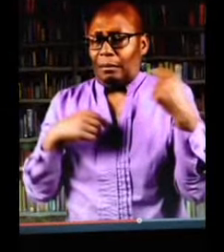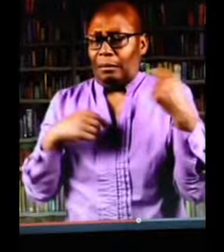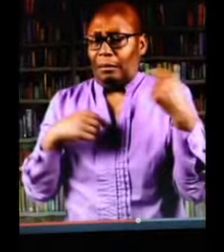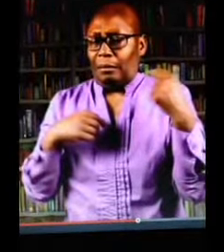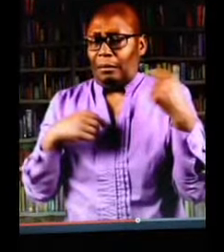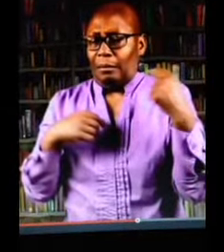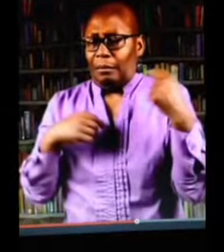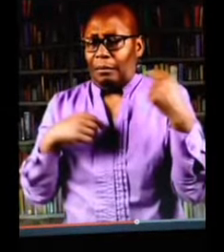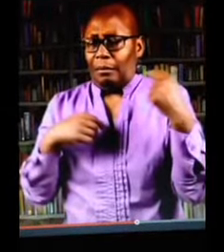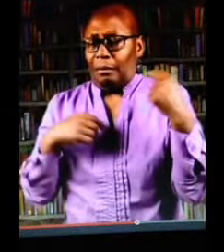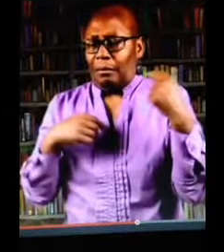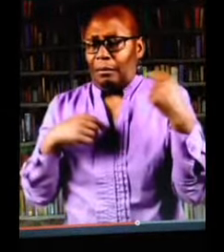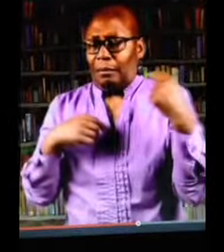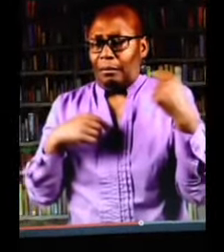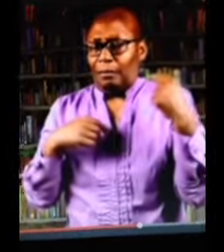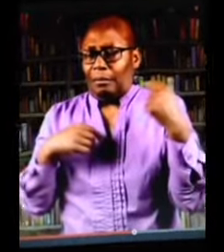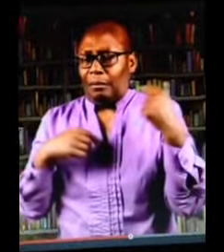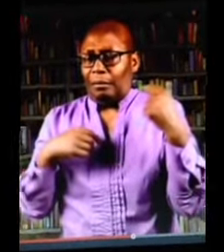when all of a sudden someone tapped me on the shoulder.